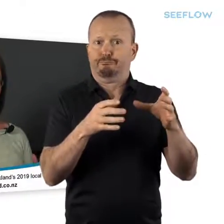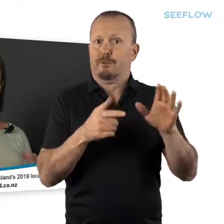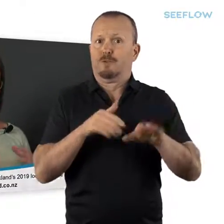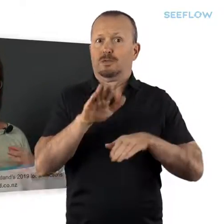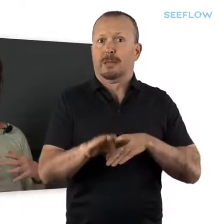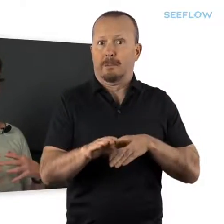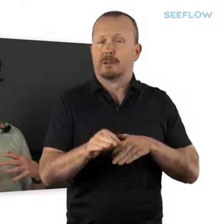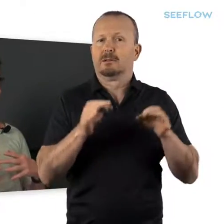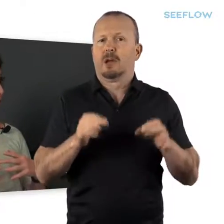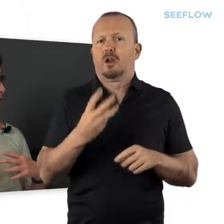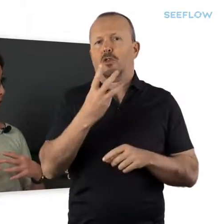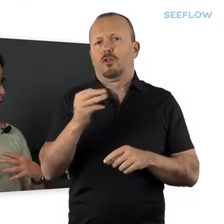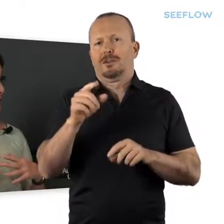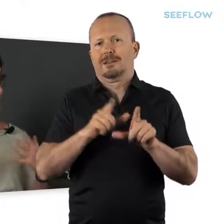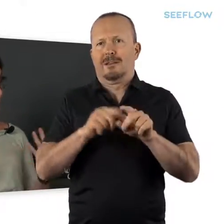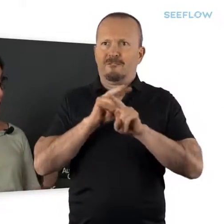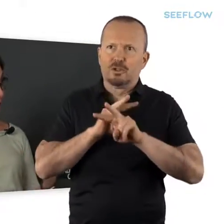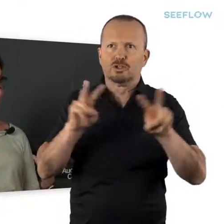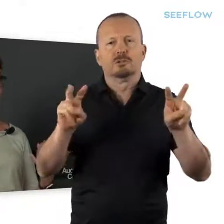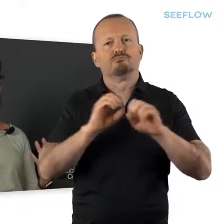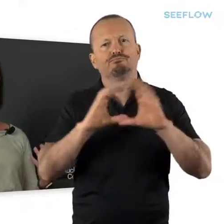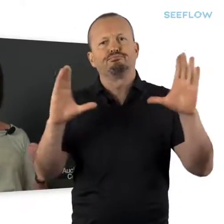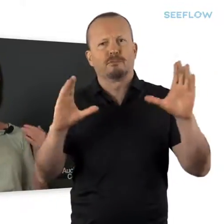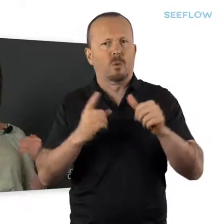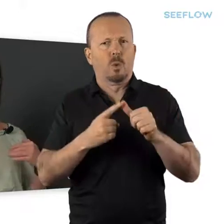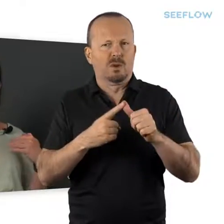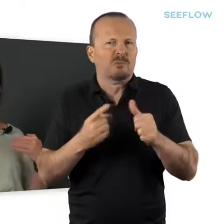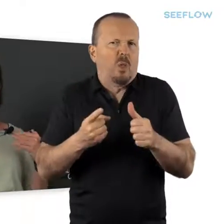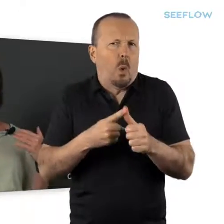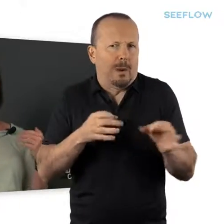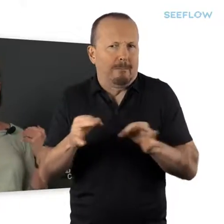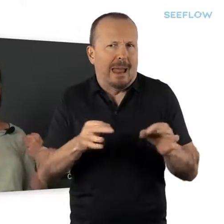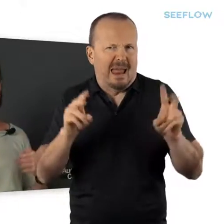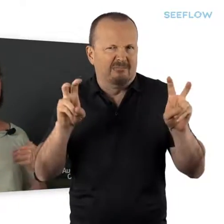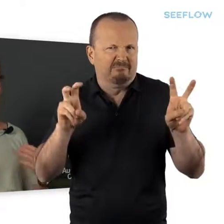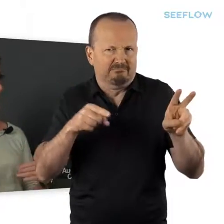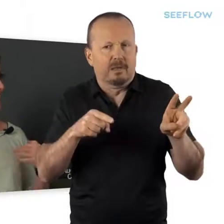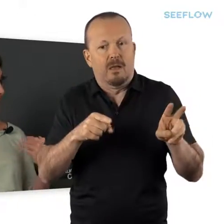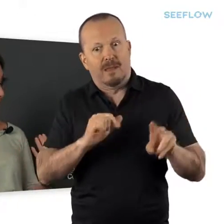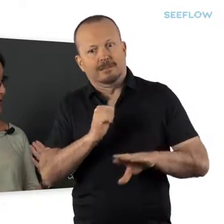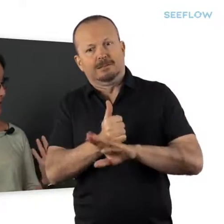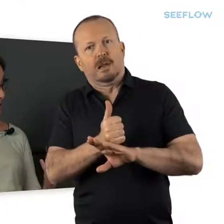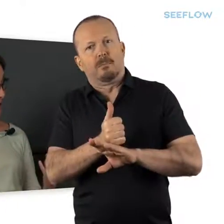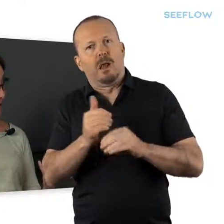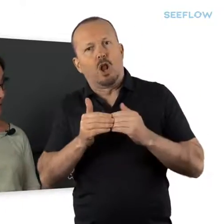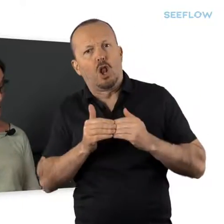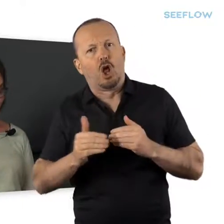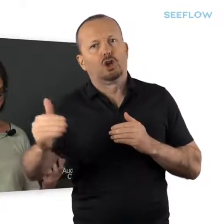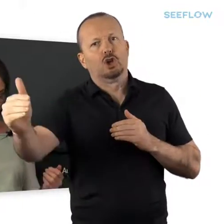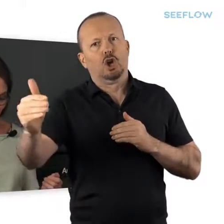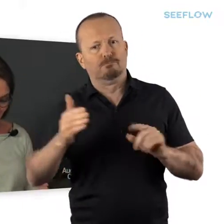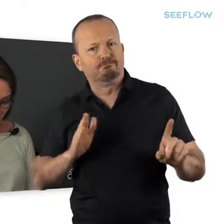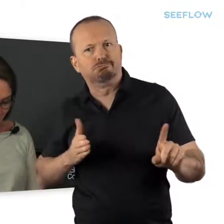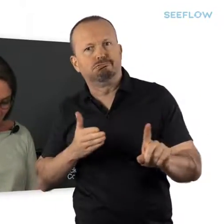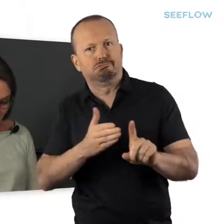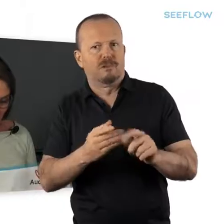they decide on the 30-year vision for Auckland, which we call the Auckland Plan, which really sets the long-term direction for our